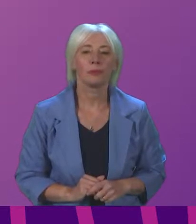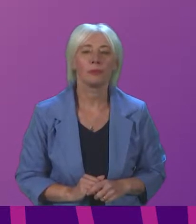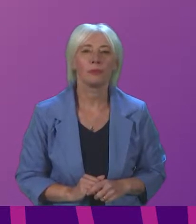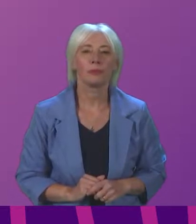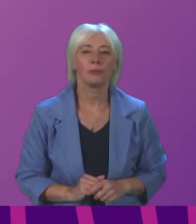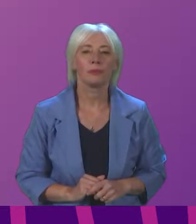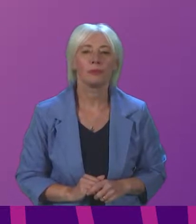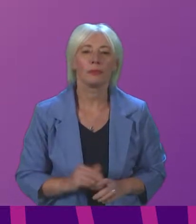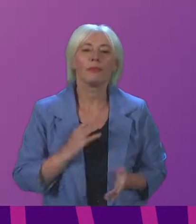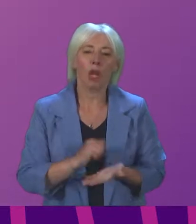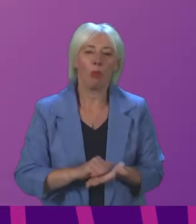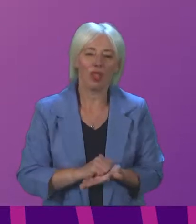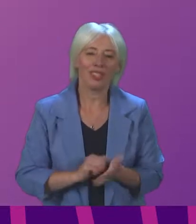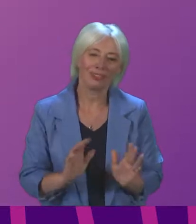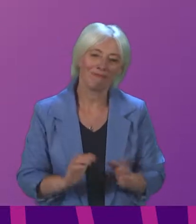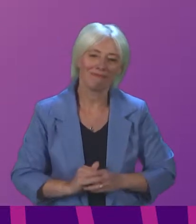My apologies.